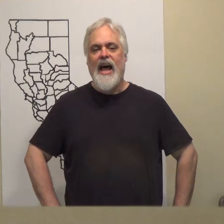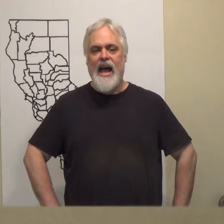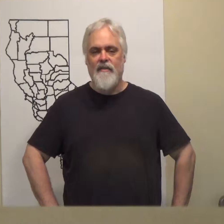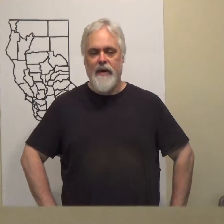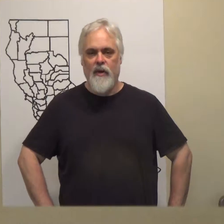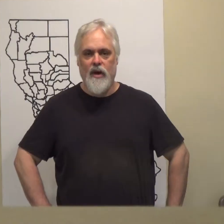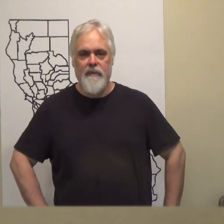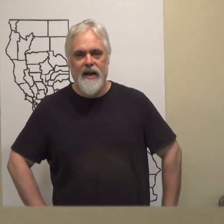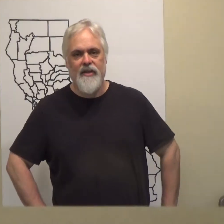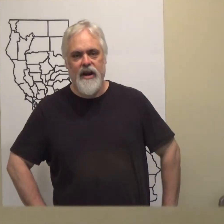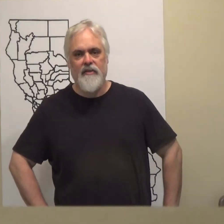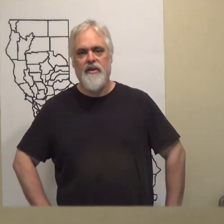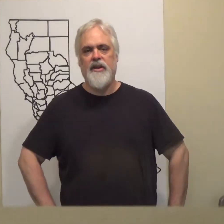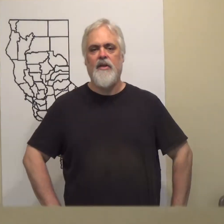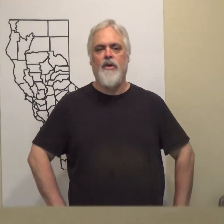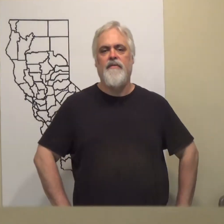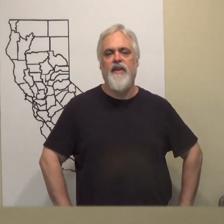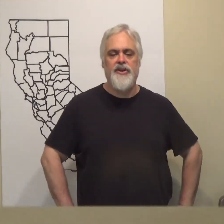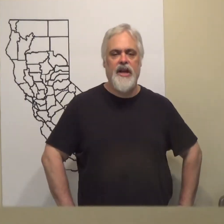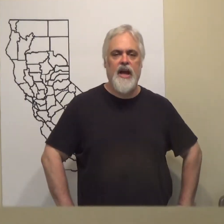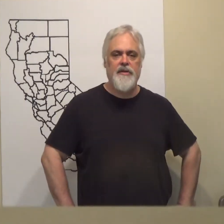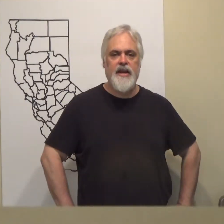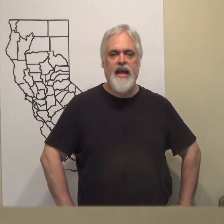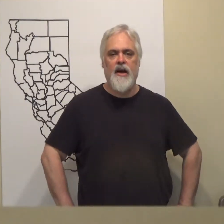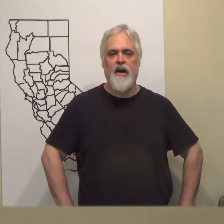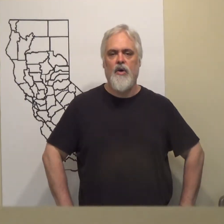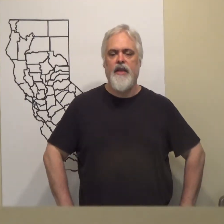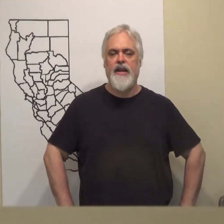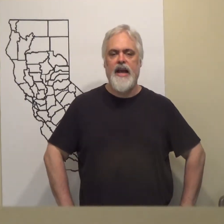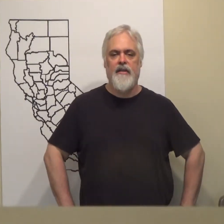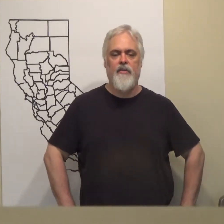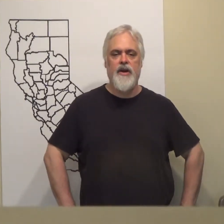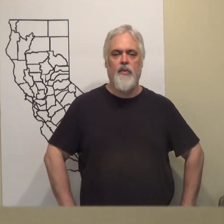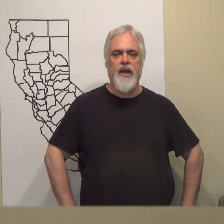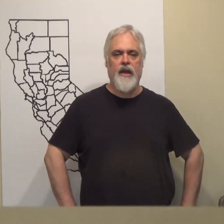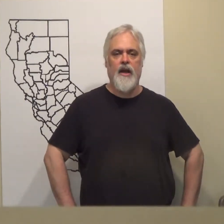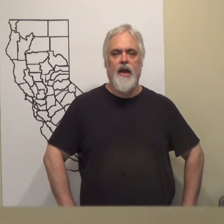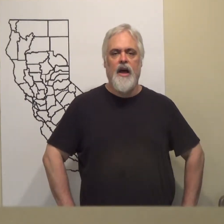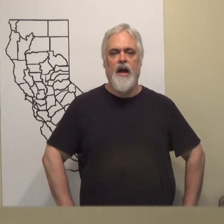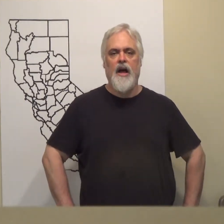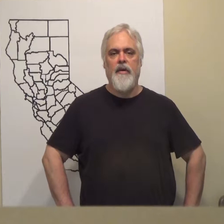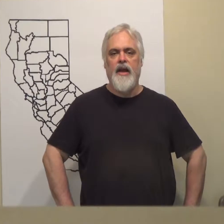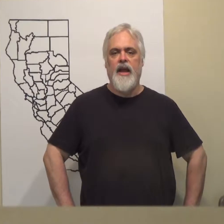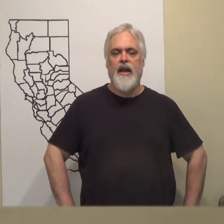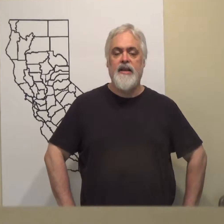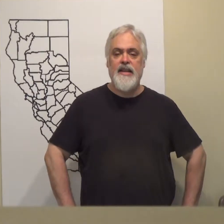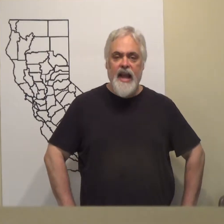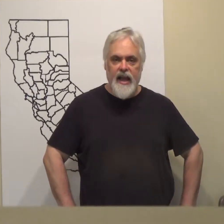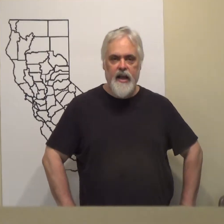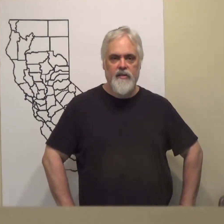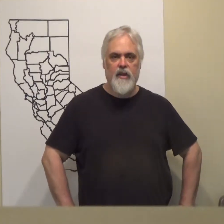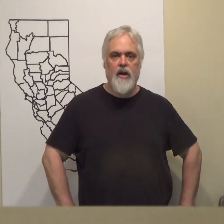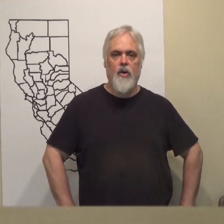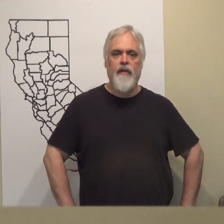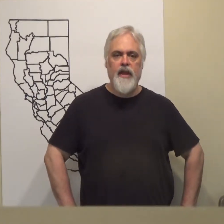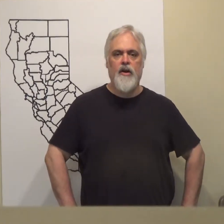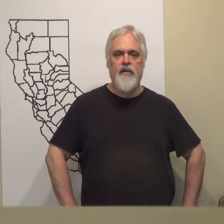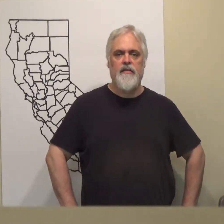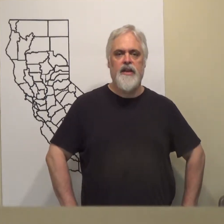Hi, everybody. Welcome back to 30 Days Until Done. We're finishing up today our Only in California week. And today it's our Only Heard This in